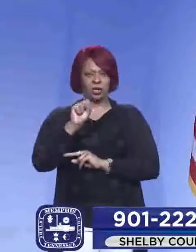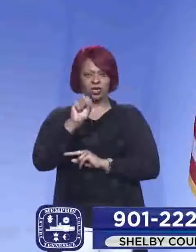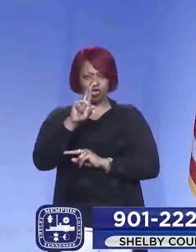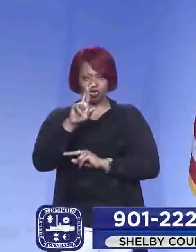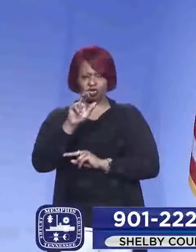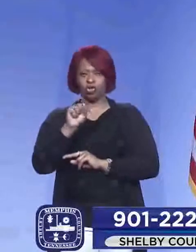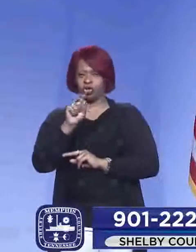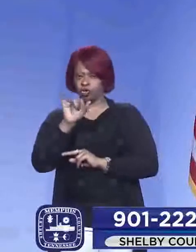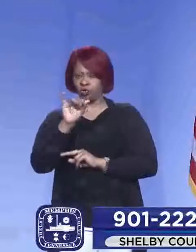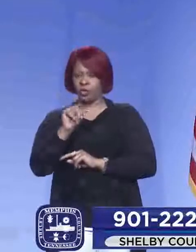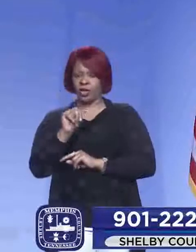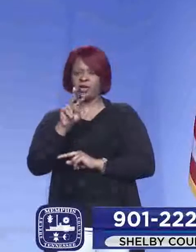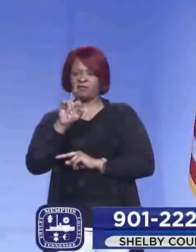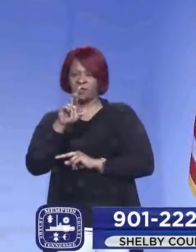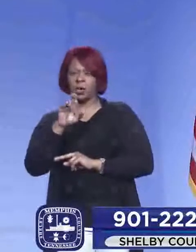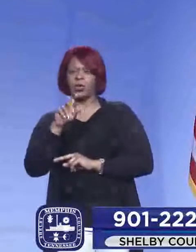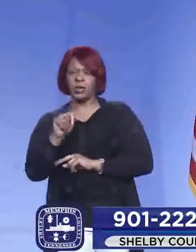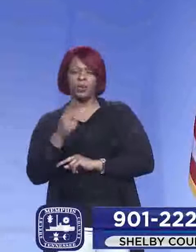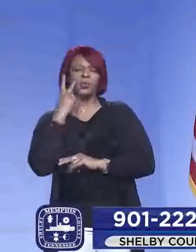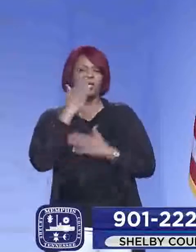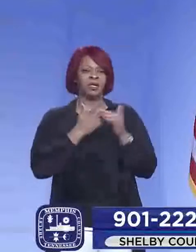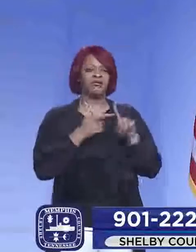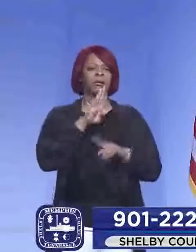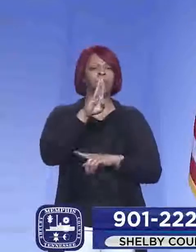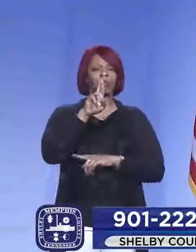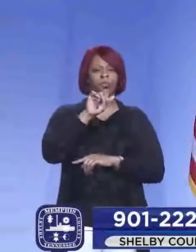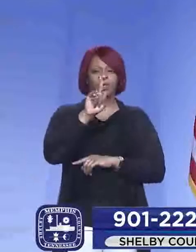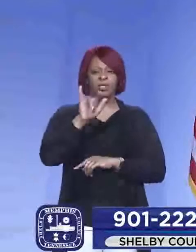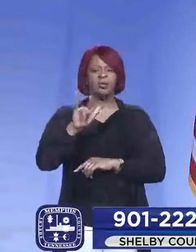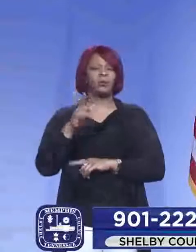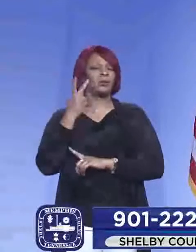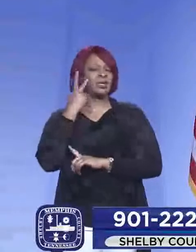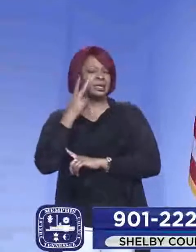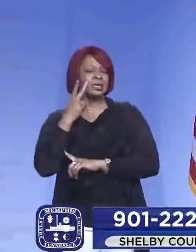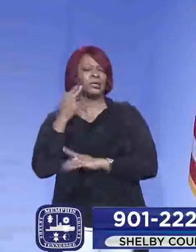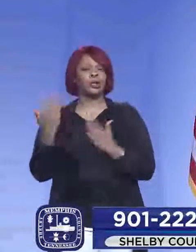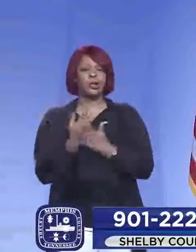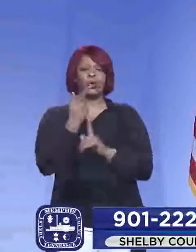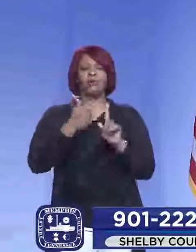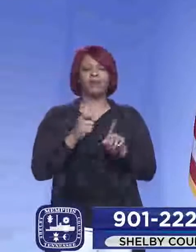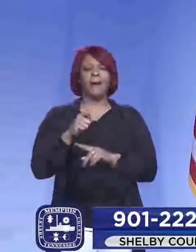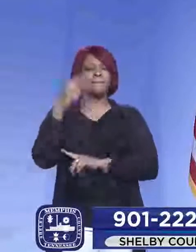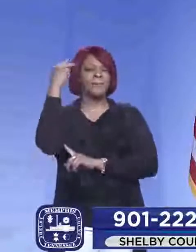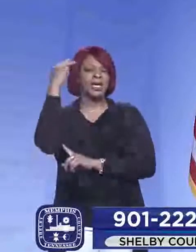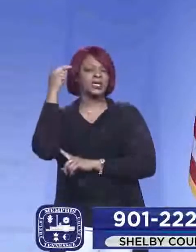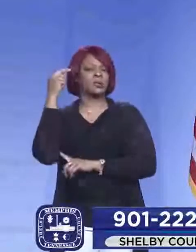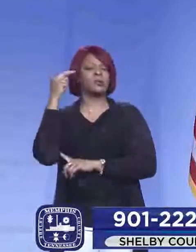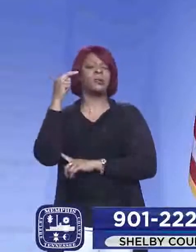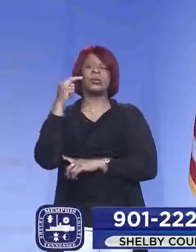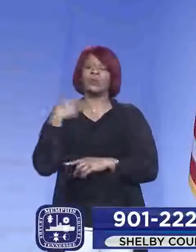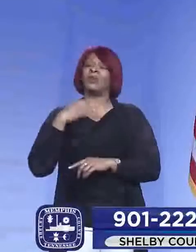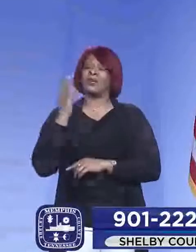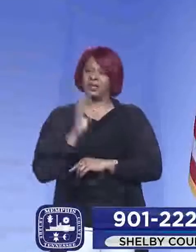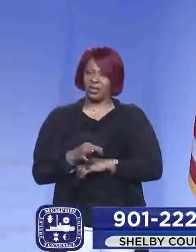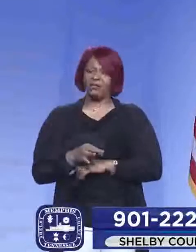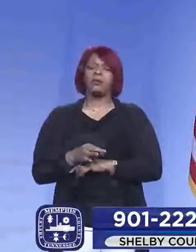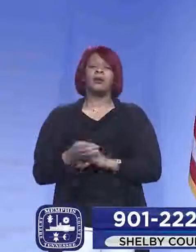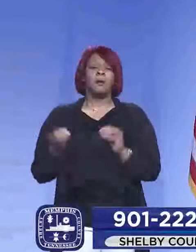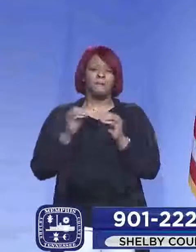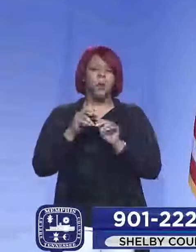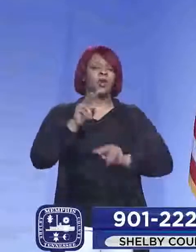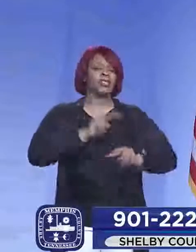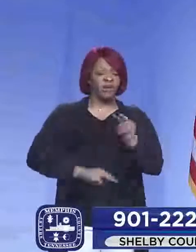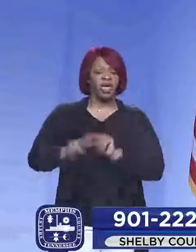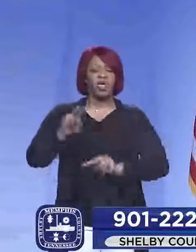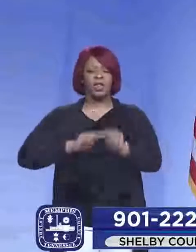We're seeing also some few from Brazil. We've seen a new one from Mexico. So, I mean, we're definitely doing enough surveillance